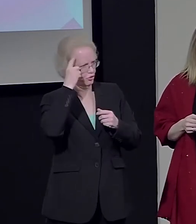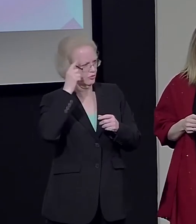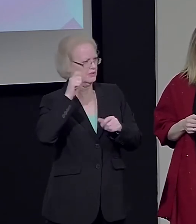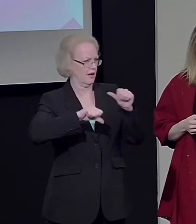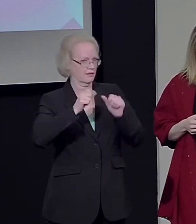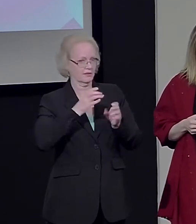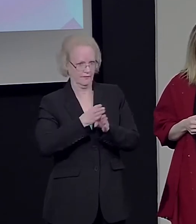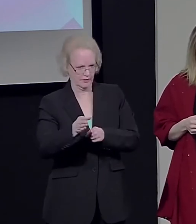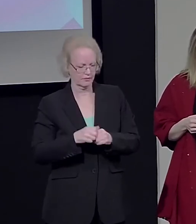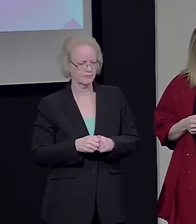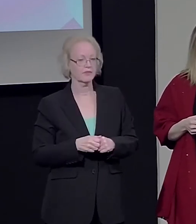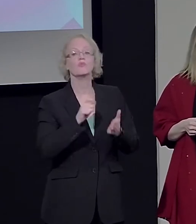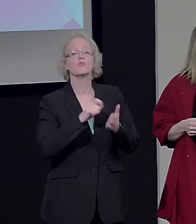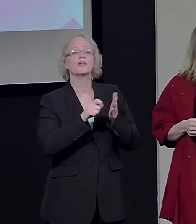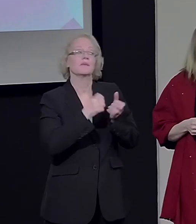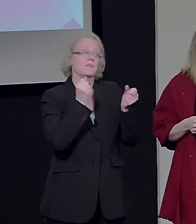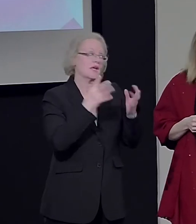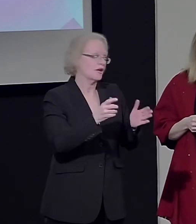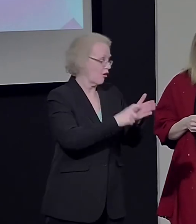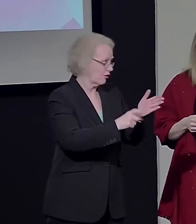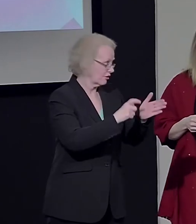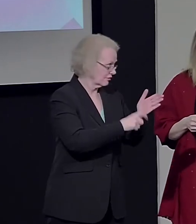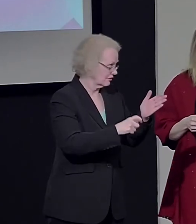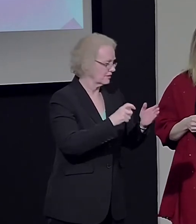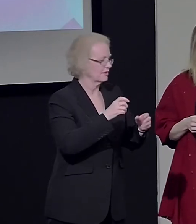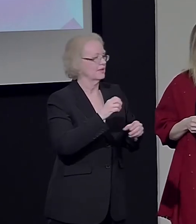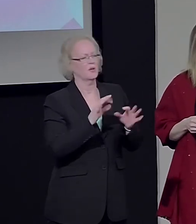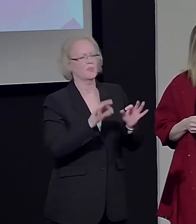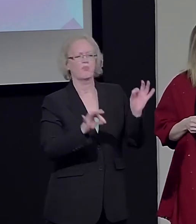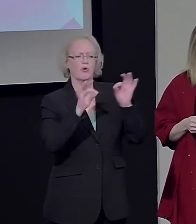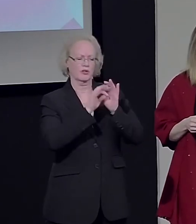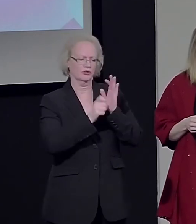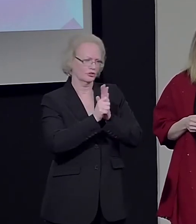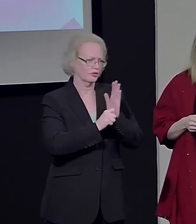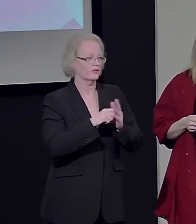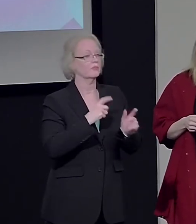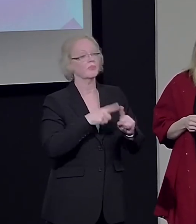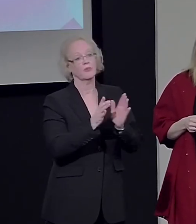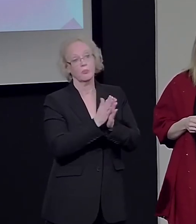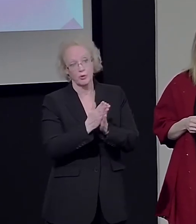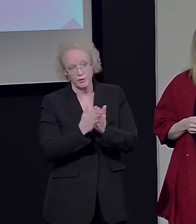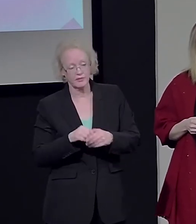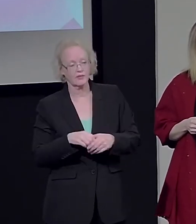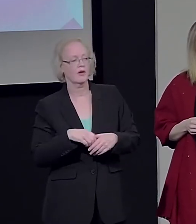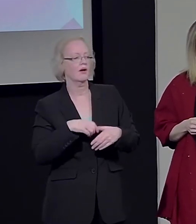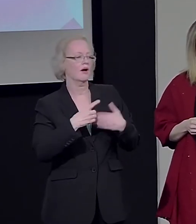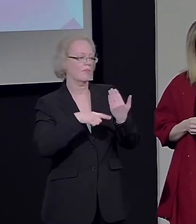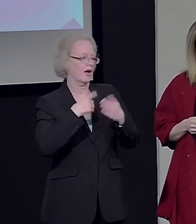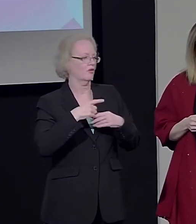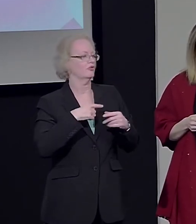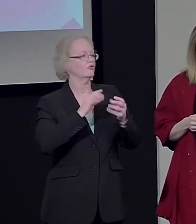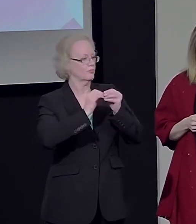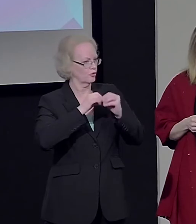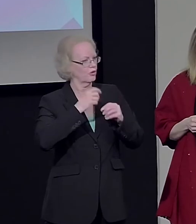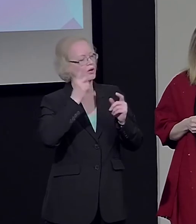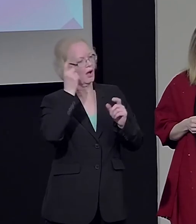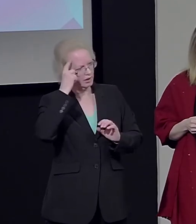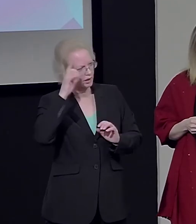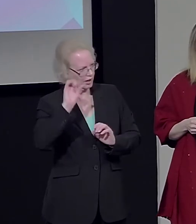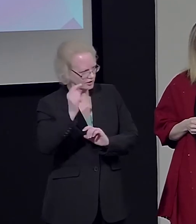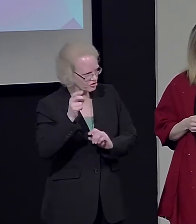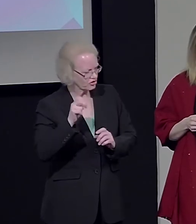in the most important scientific journals, as well as books on numerical cognition, on reading, and on consciousness.